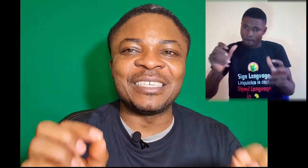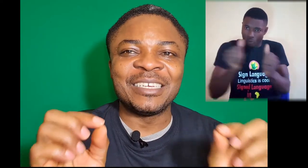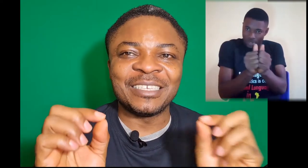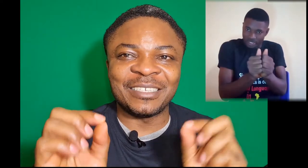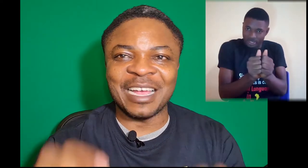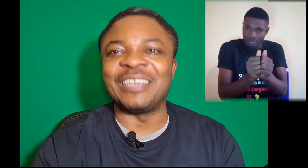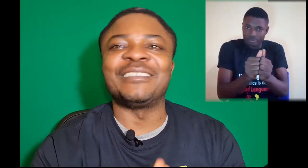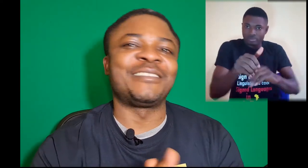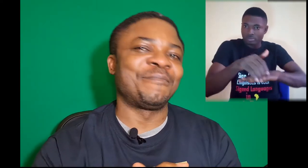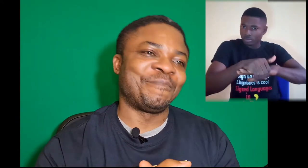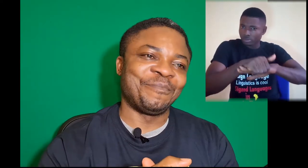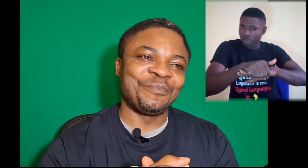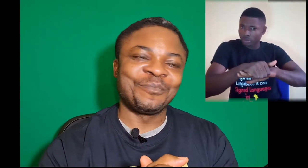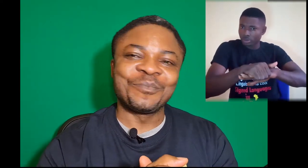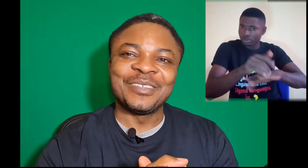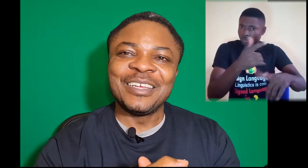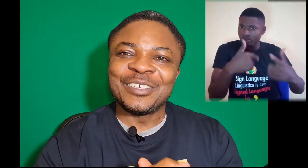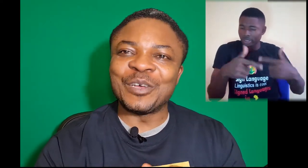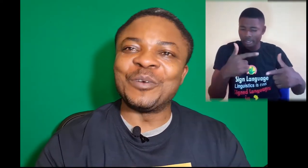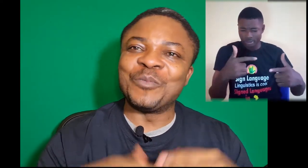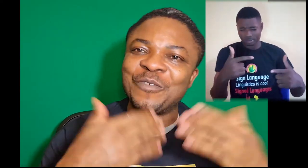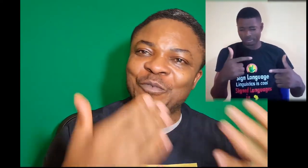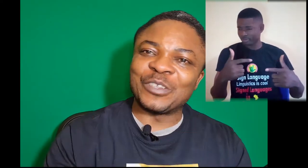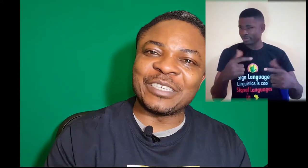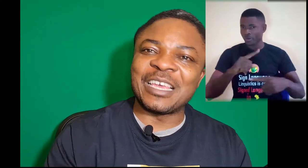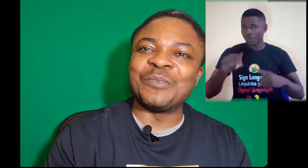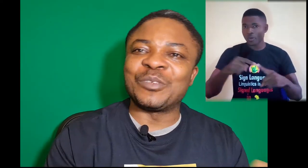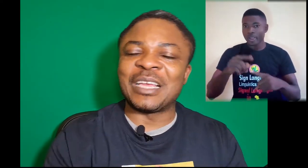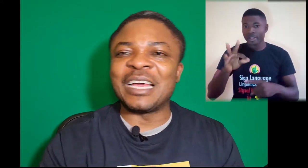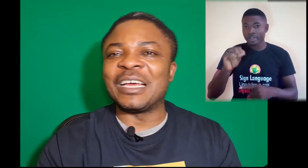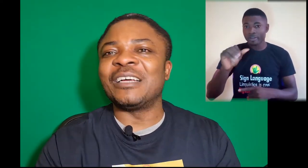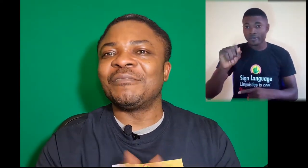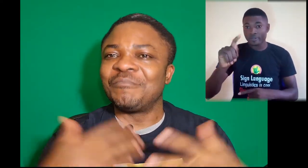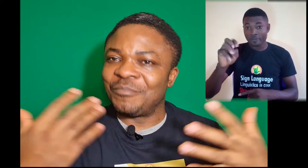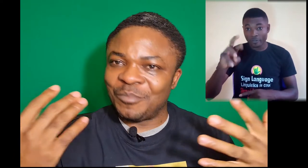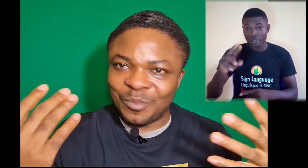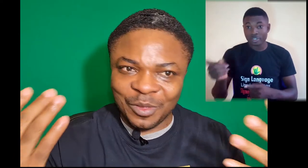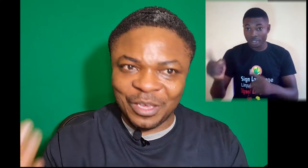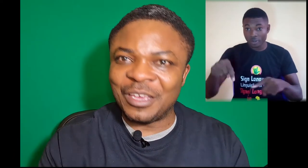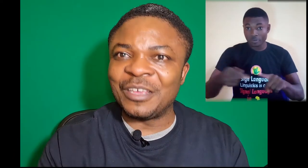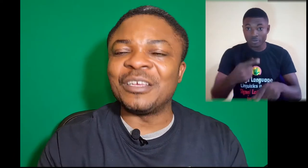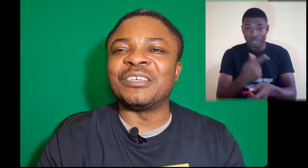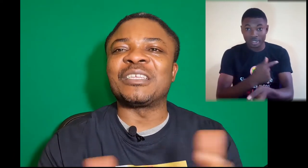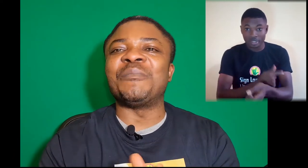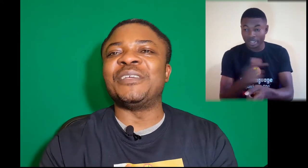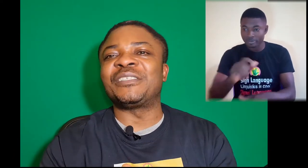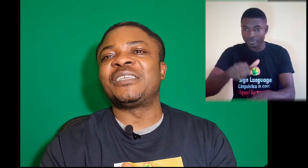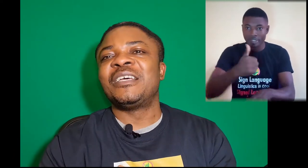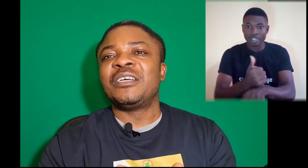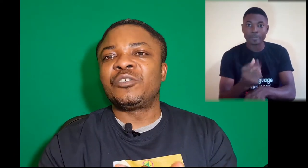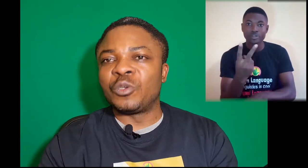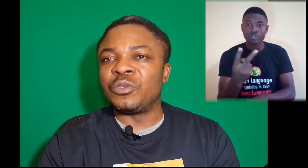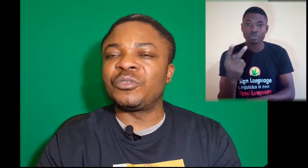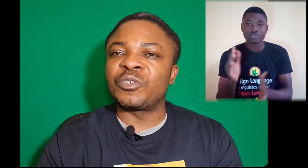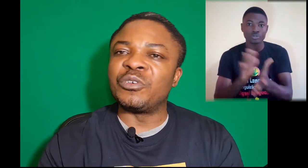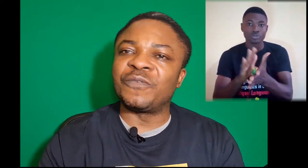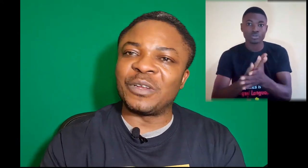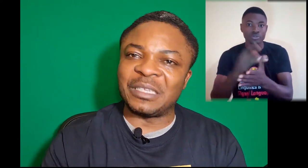signs. So when Foster came to Ghana, he established two schools for the